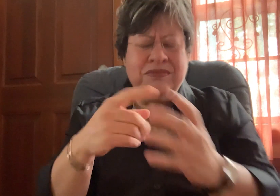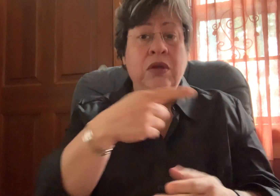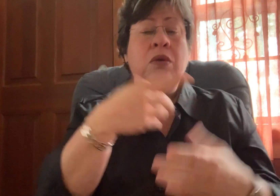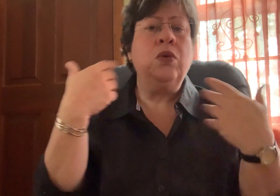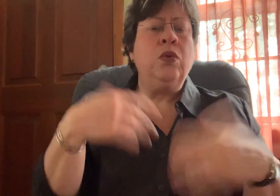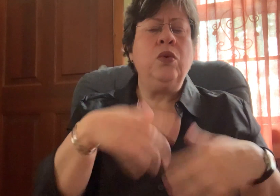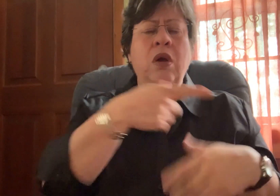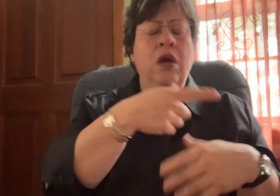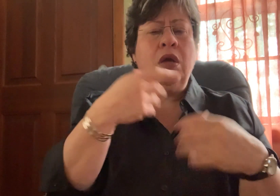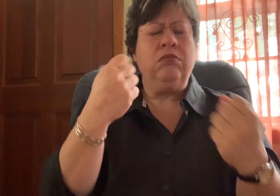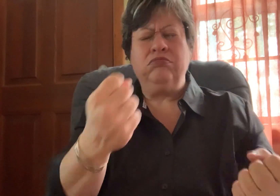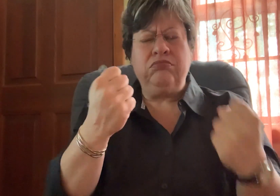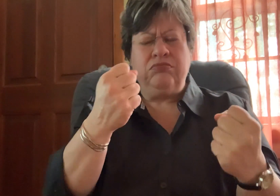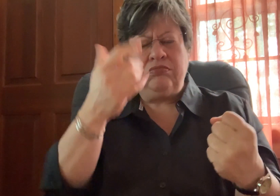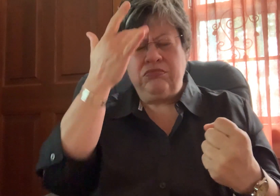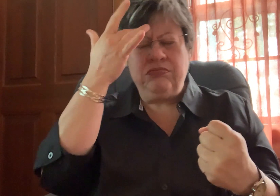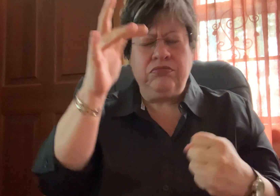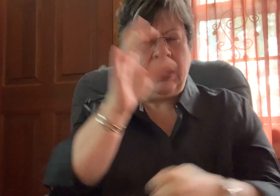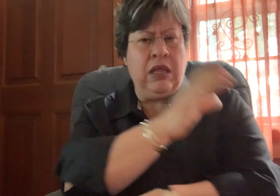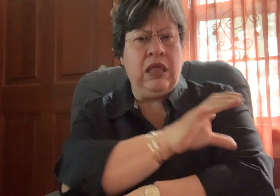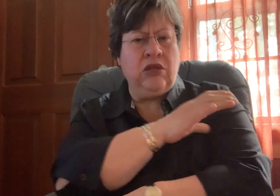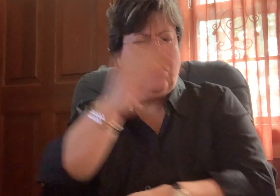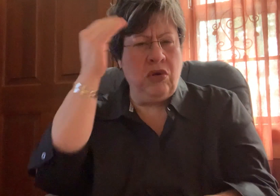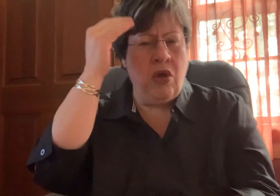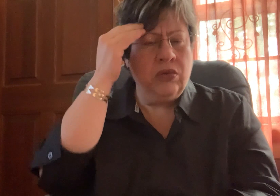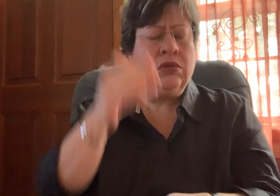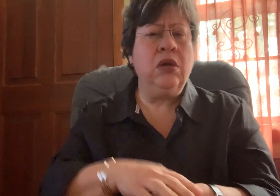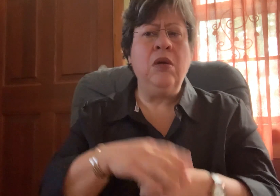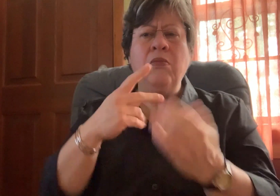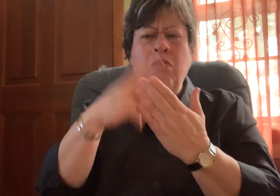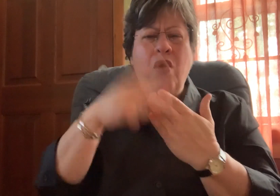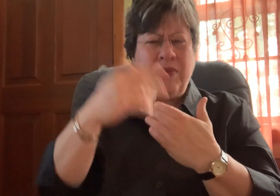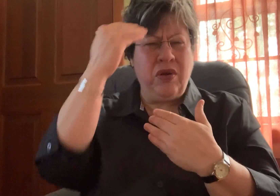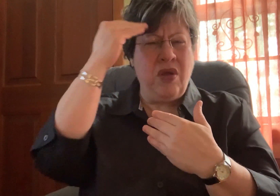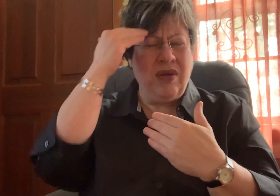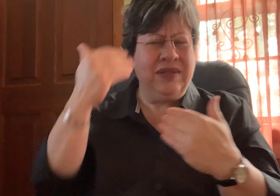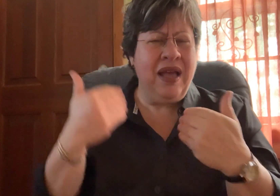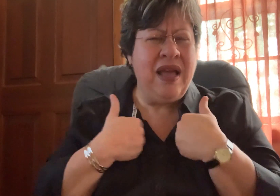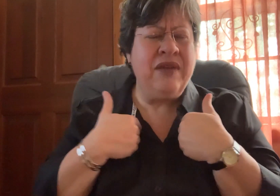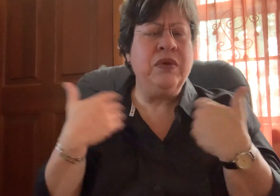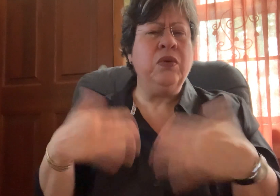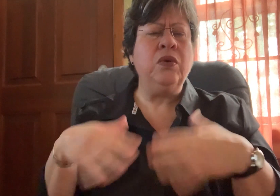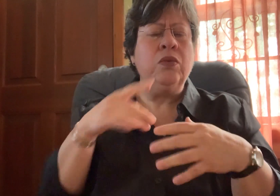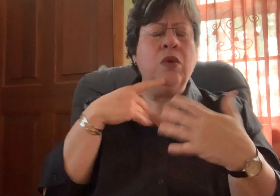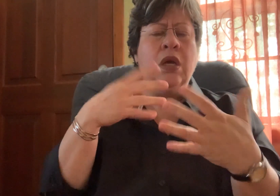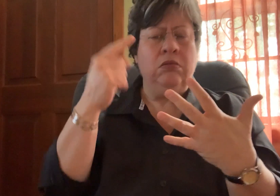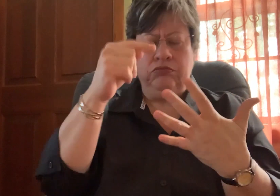to have Carla with the knowledge and expertise of a skilled clinician for youth services in a variety of settings.